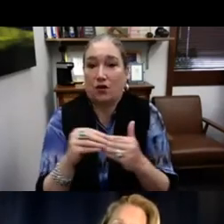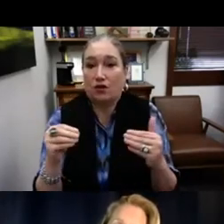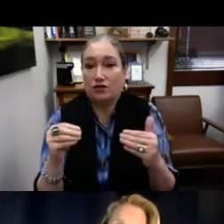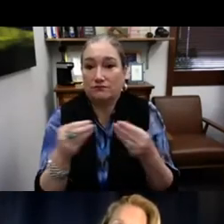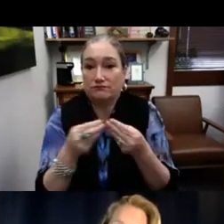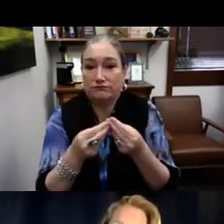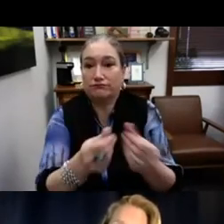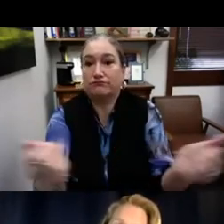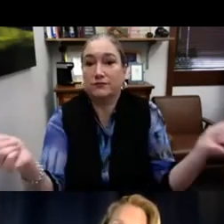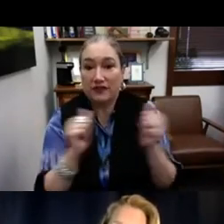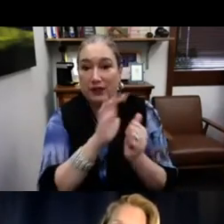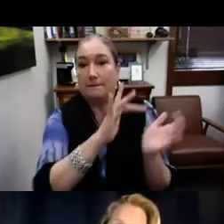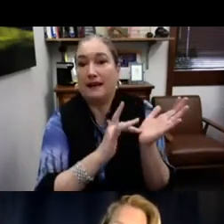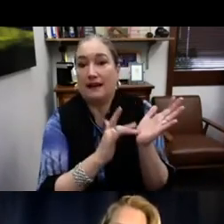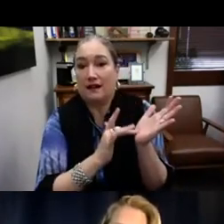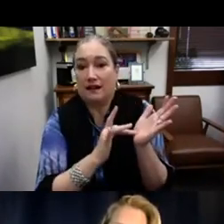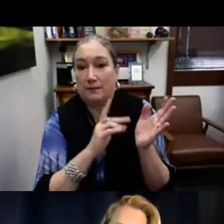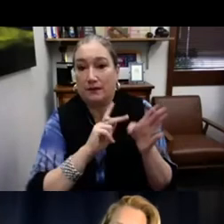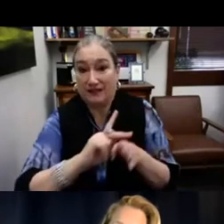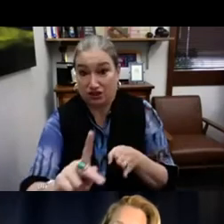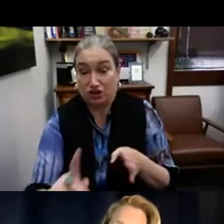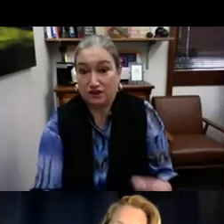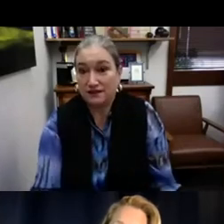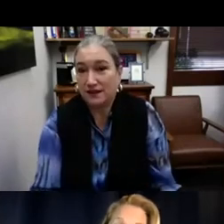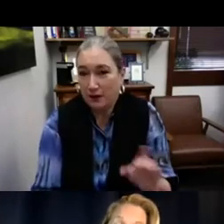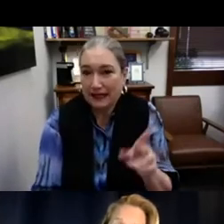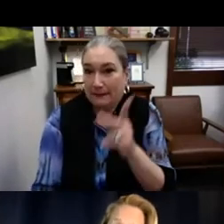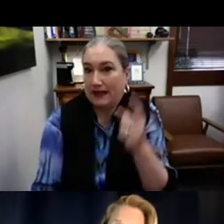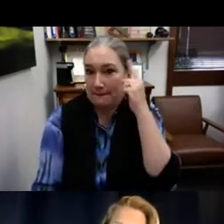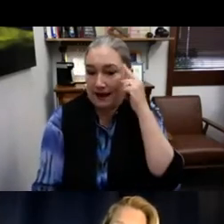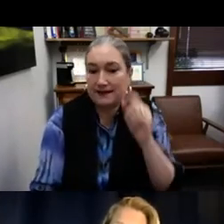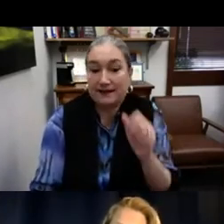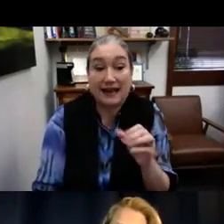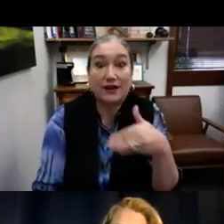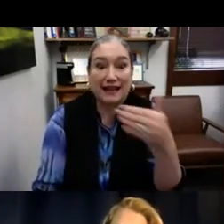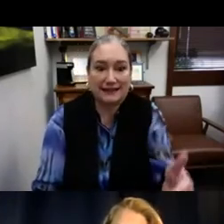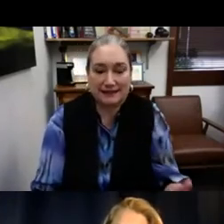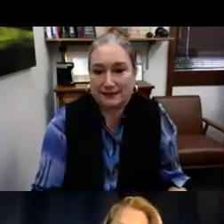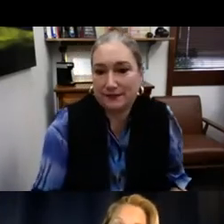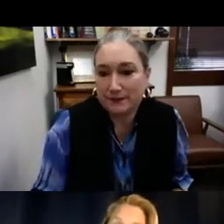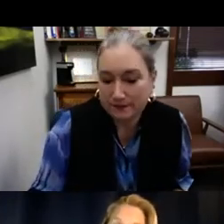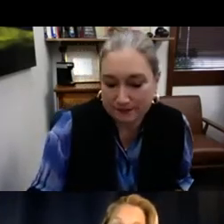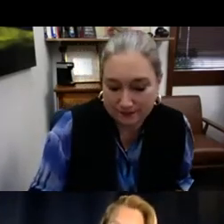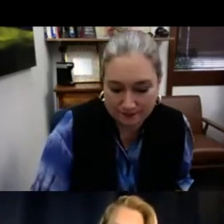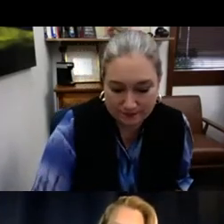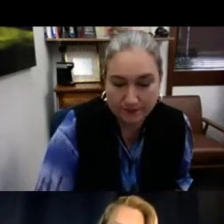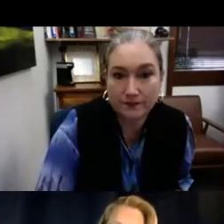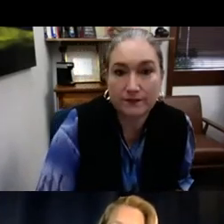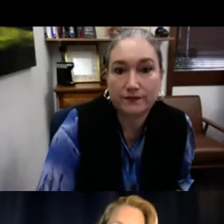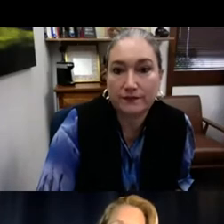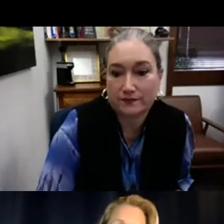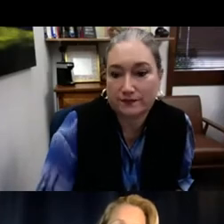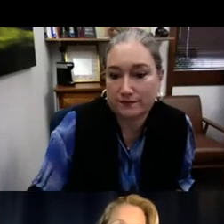got $6 million towards the medical professionals. So keep that in mind.